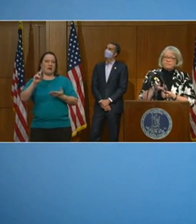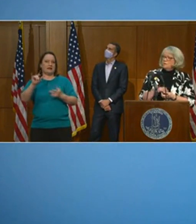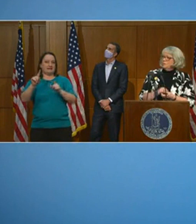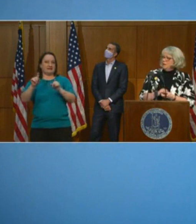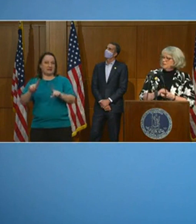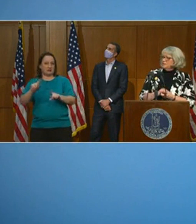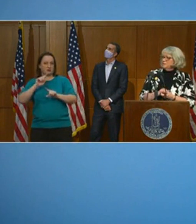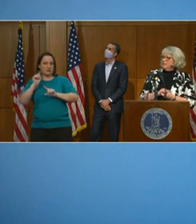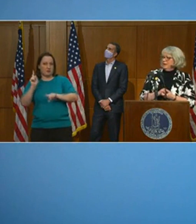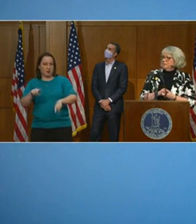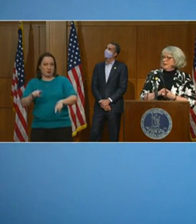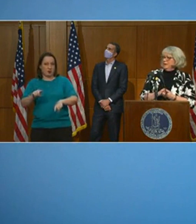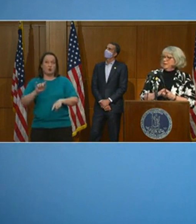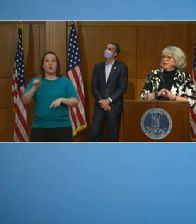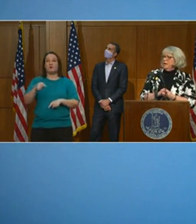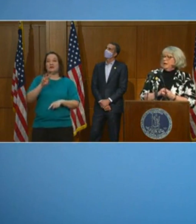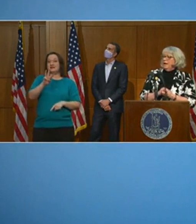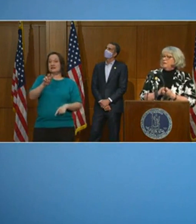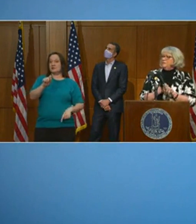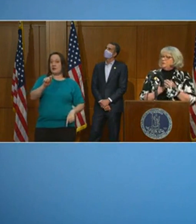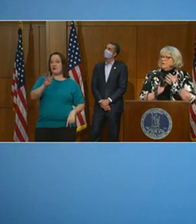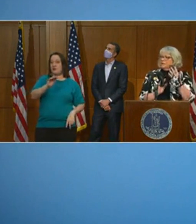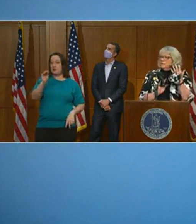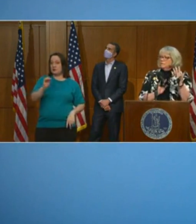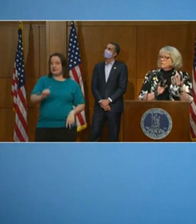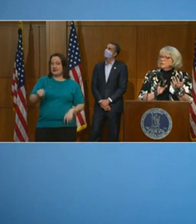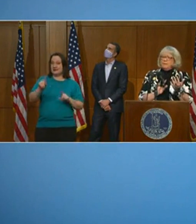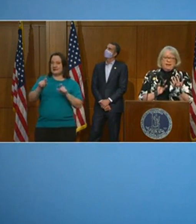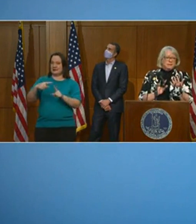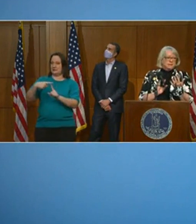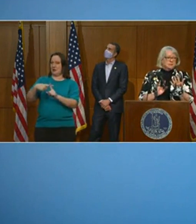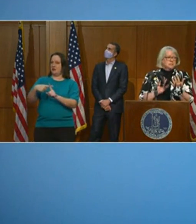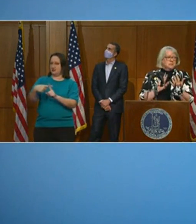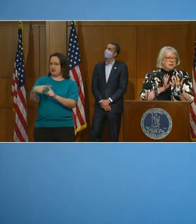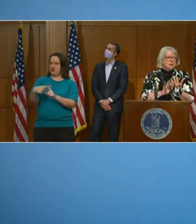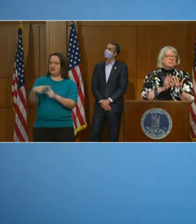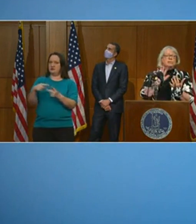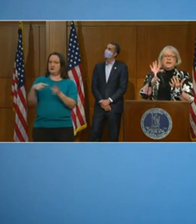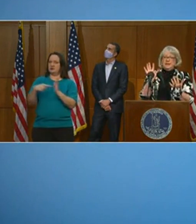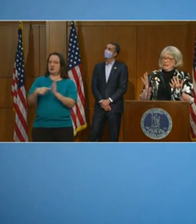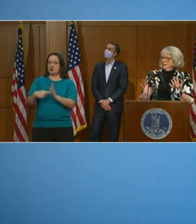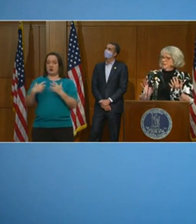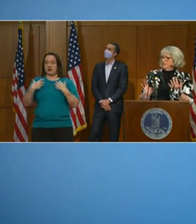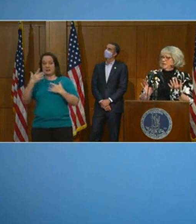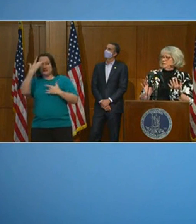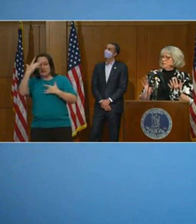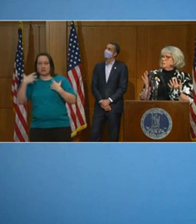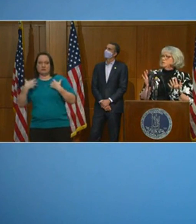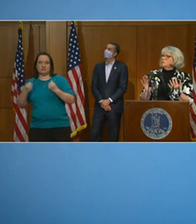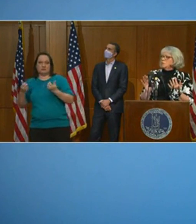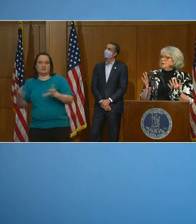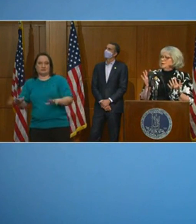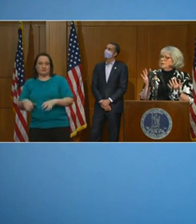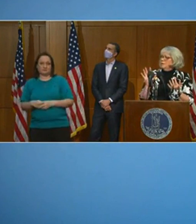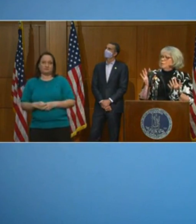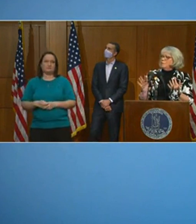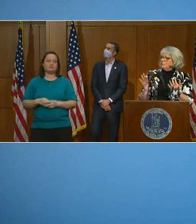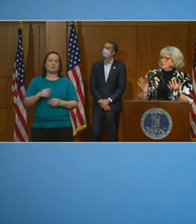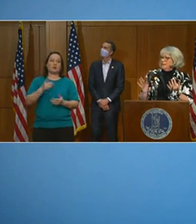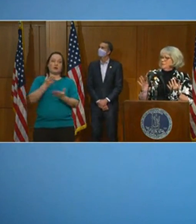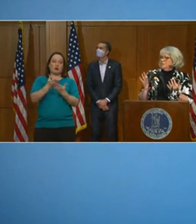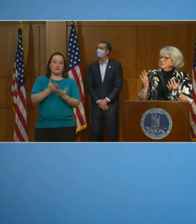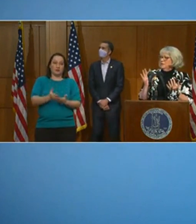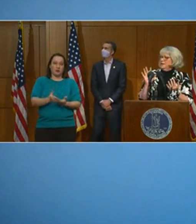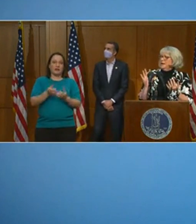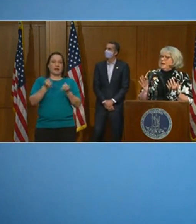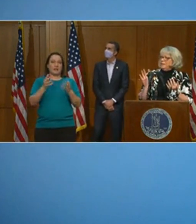.4% were positive for the antibody. And if you take the confirmed cases that also had an antibody test, there were 2.1